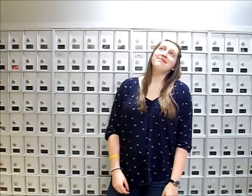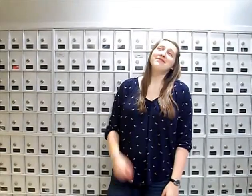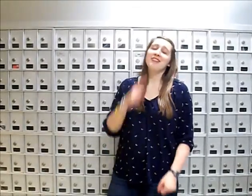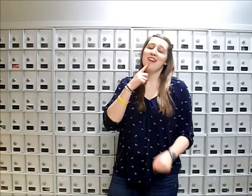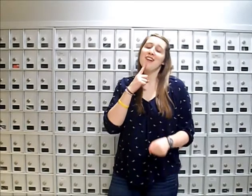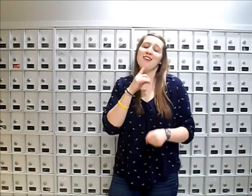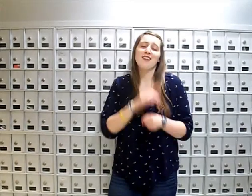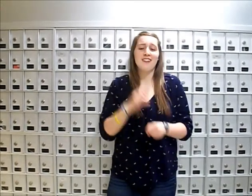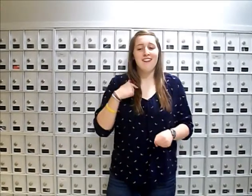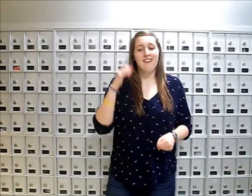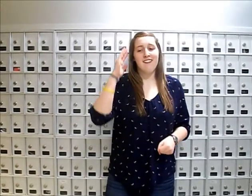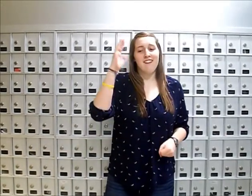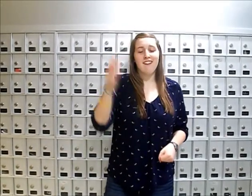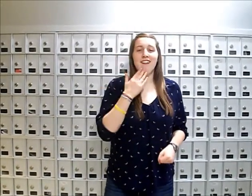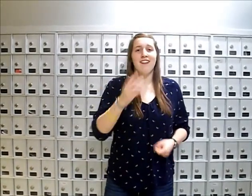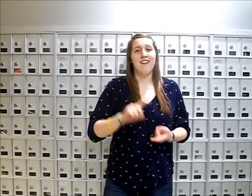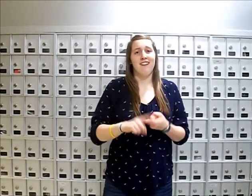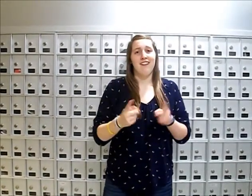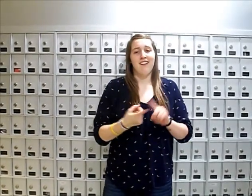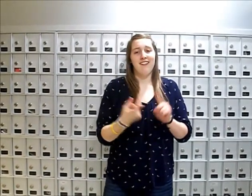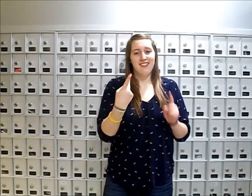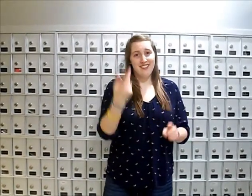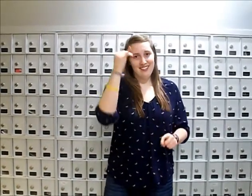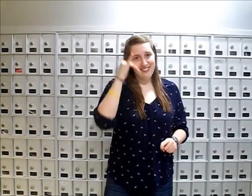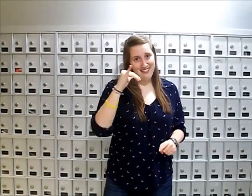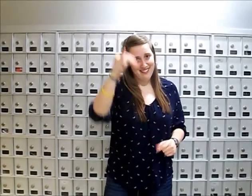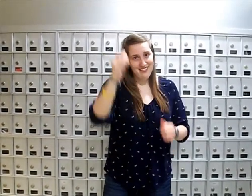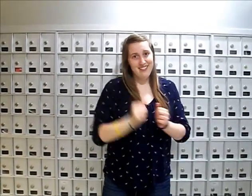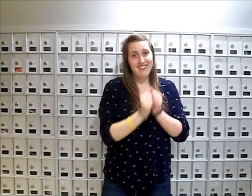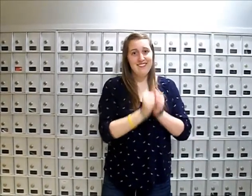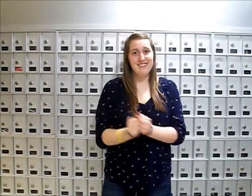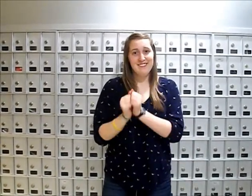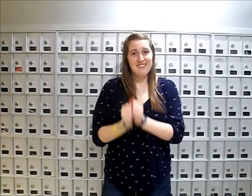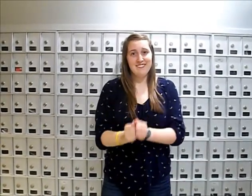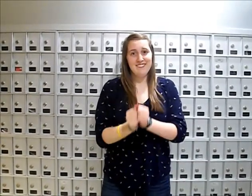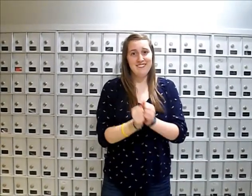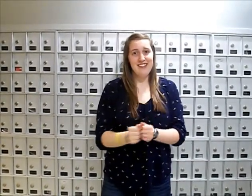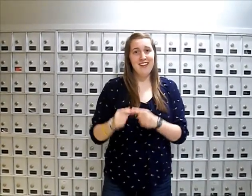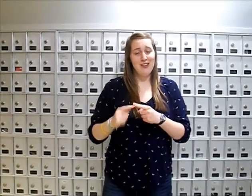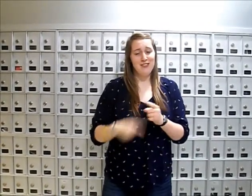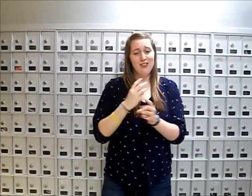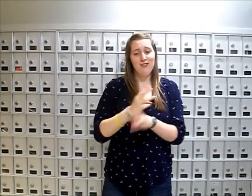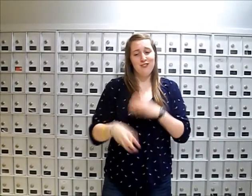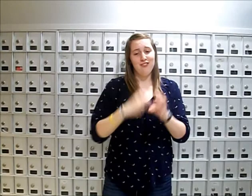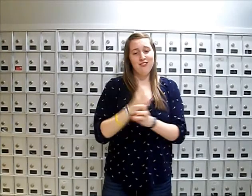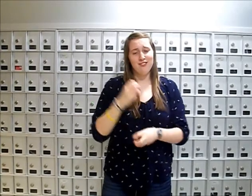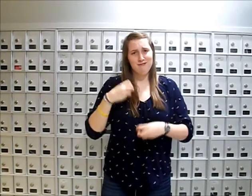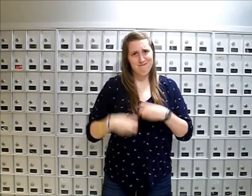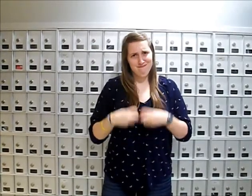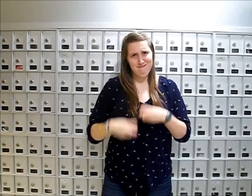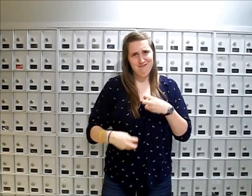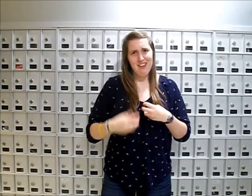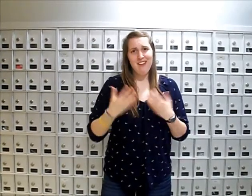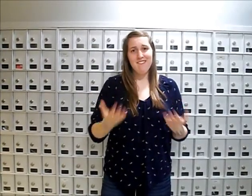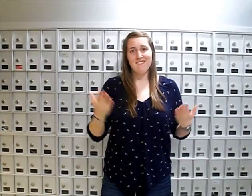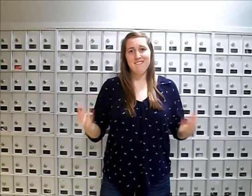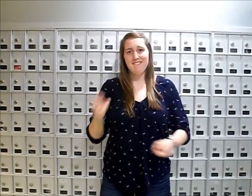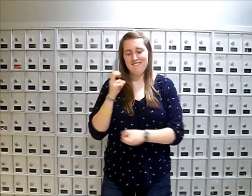me to a promise that I'll be the kind of friend That in the end will always keep you company Cause when the world gets tough And times